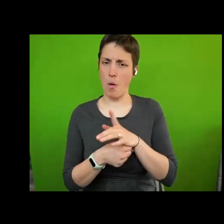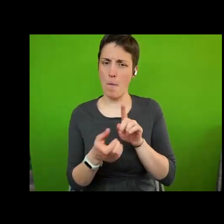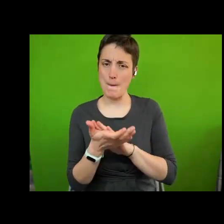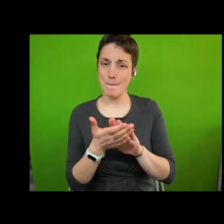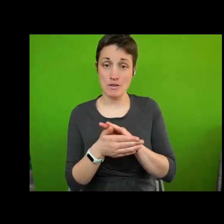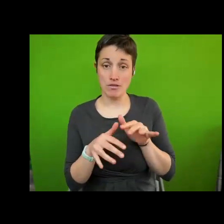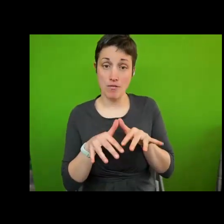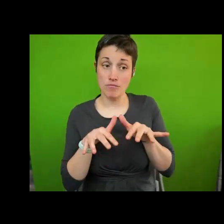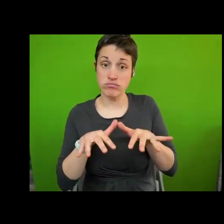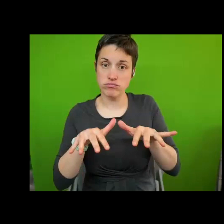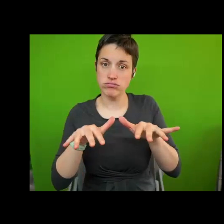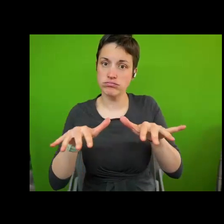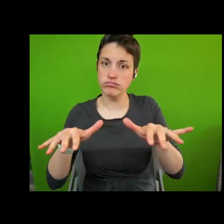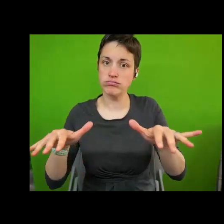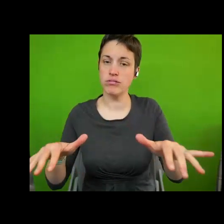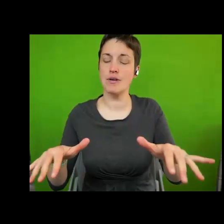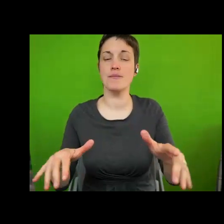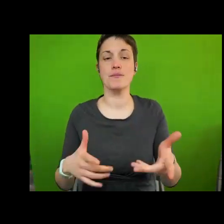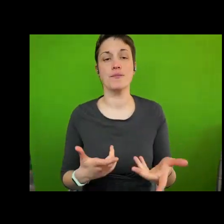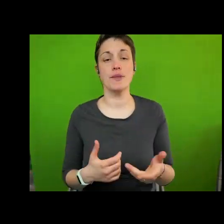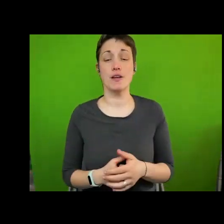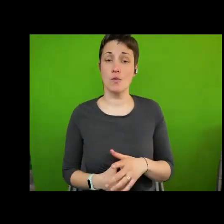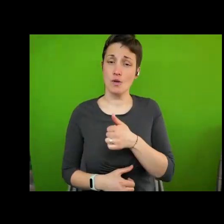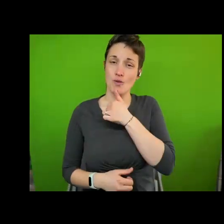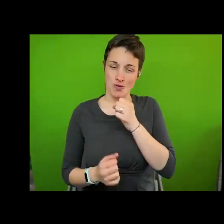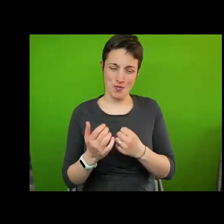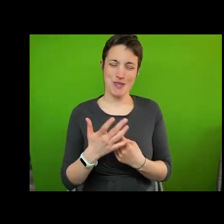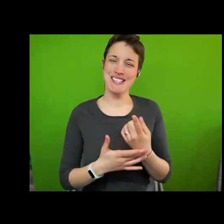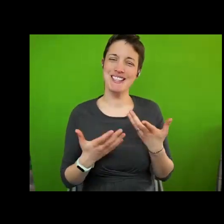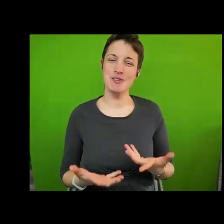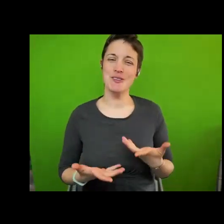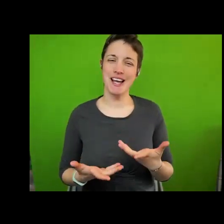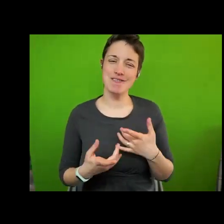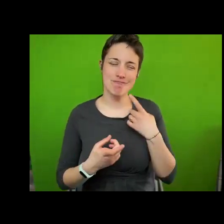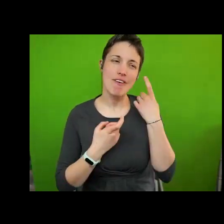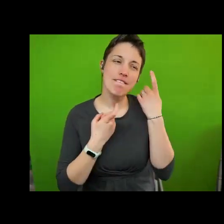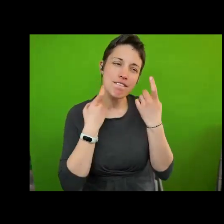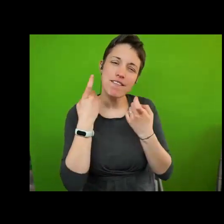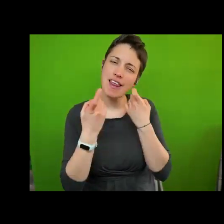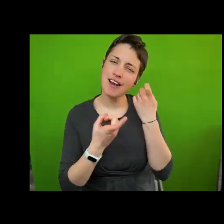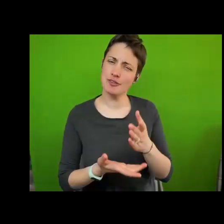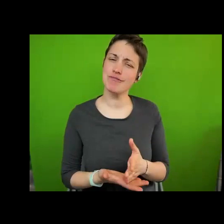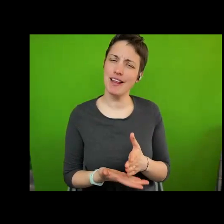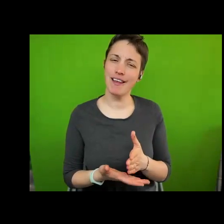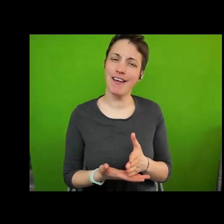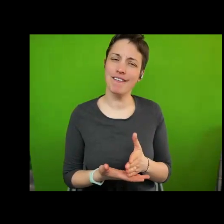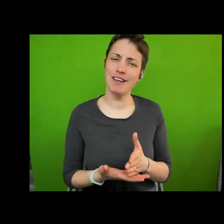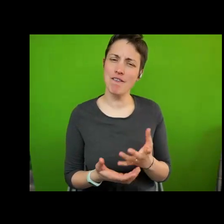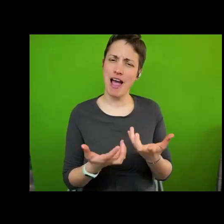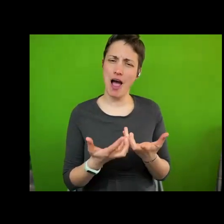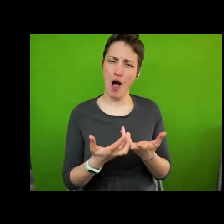of human rights at the local level. So let me use this opportunity today to reflect a bit with you on how human rights went local.